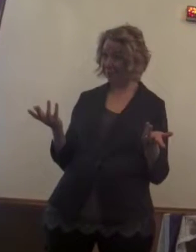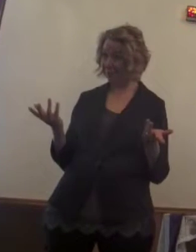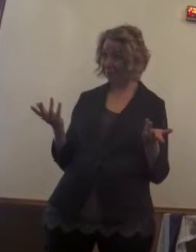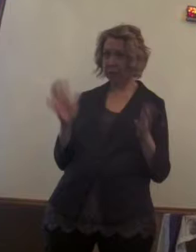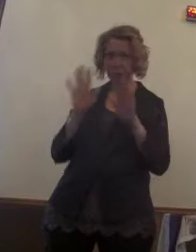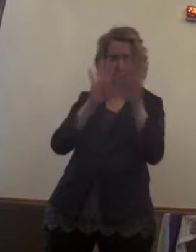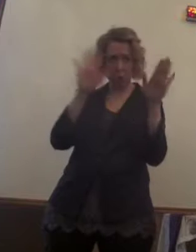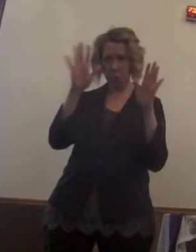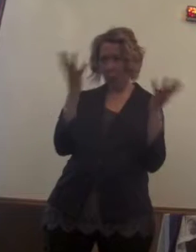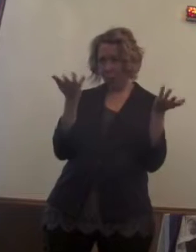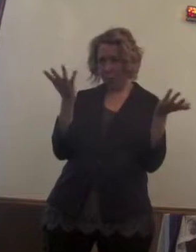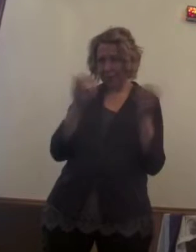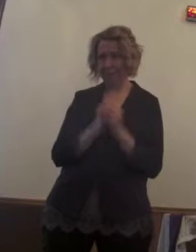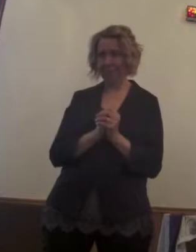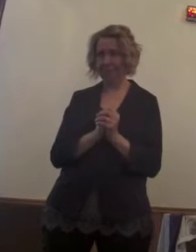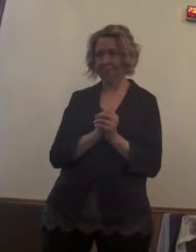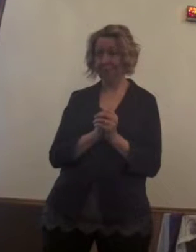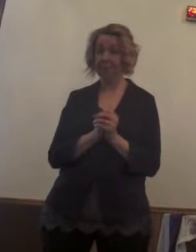all I can say